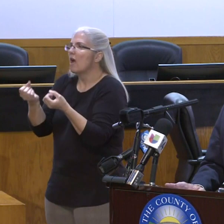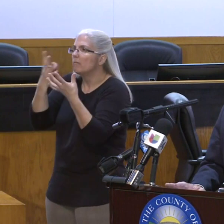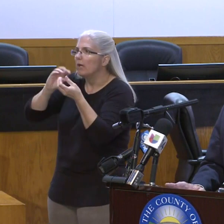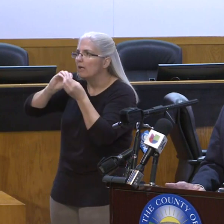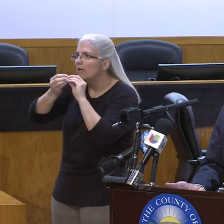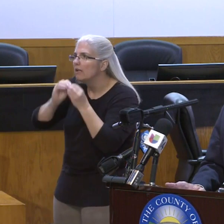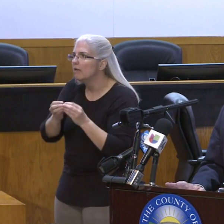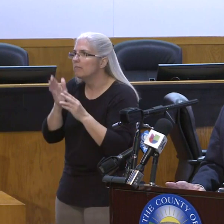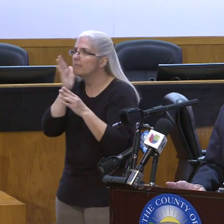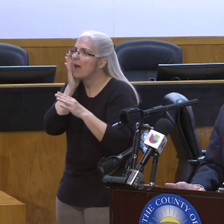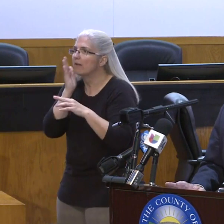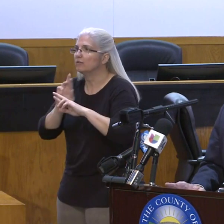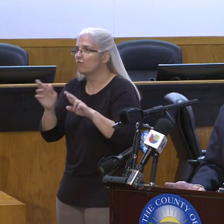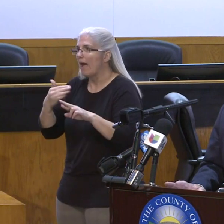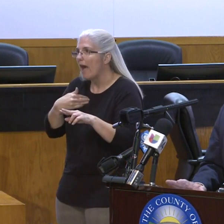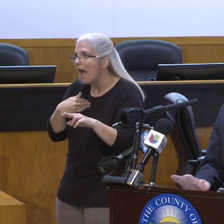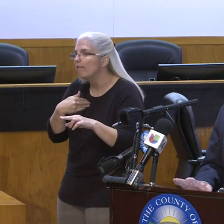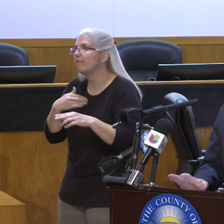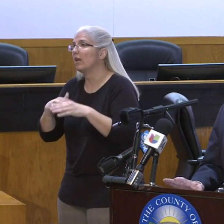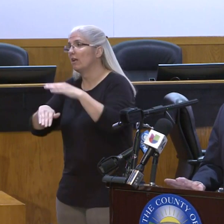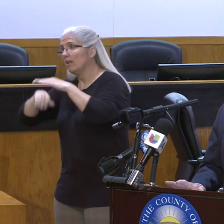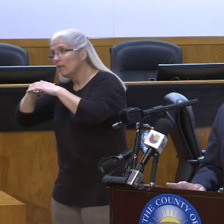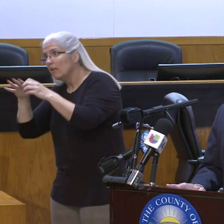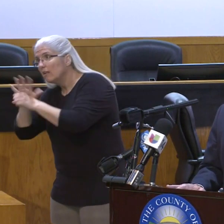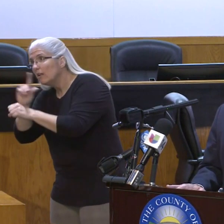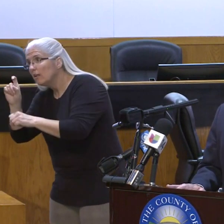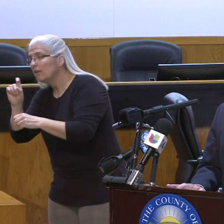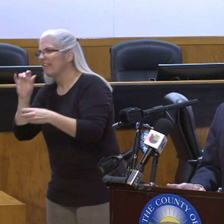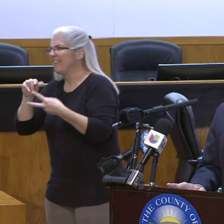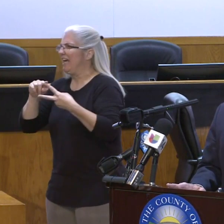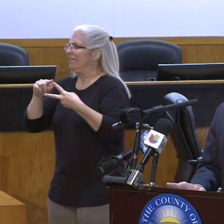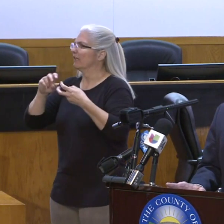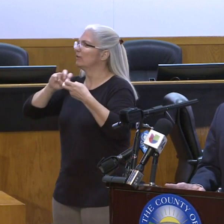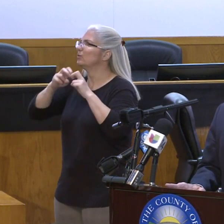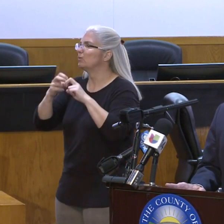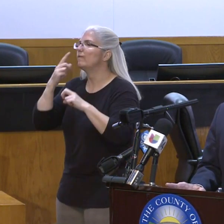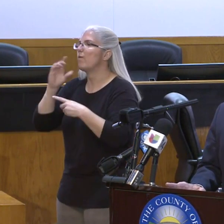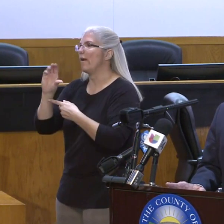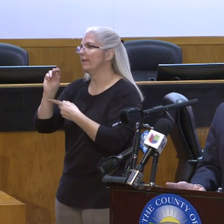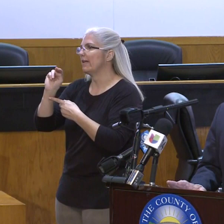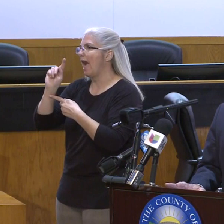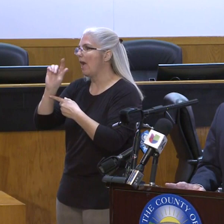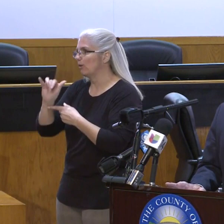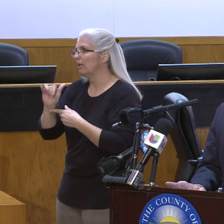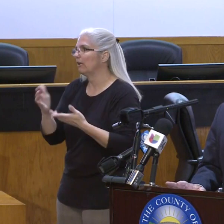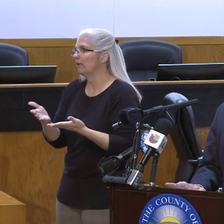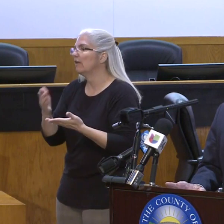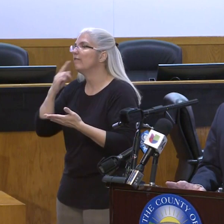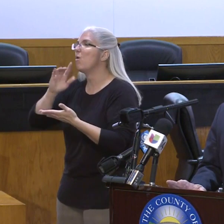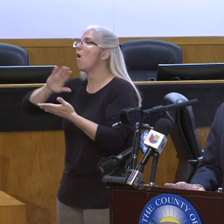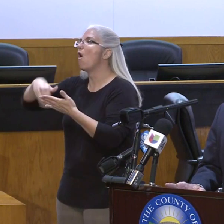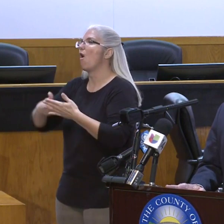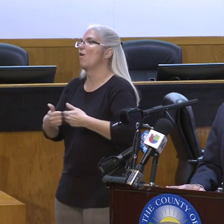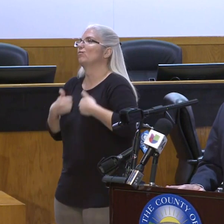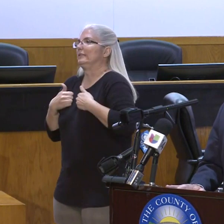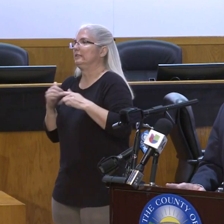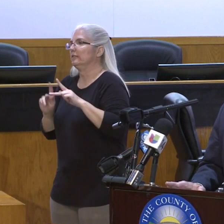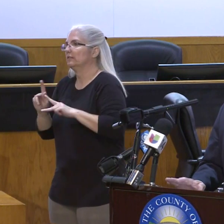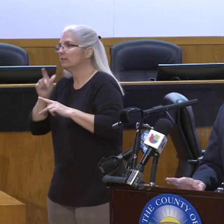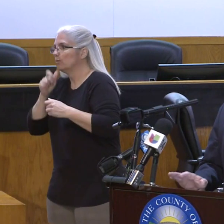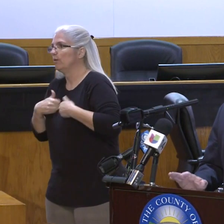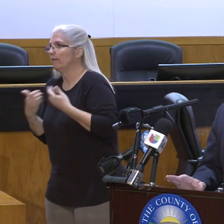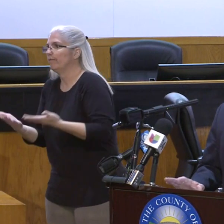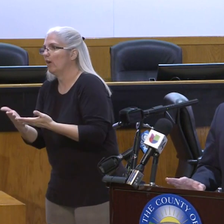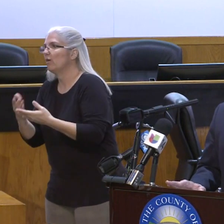for certainly the county, but all residents have been thinking about that issue and worried about that